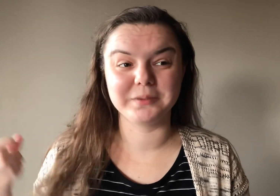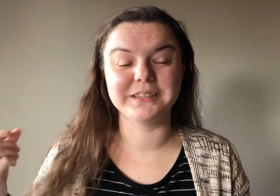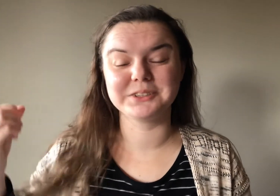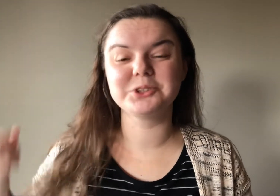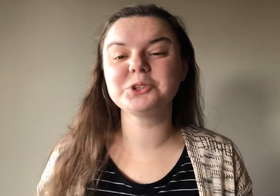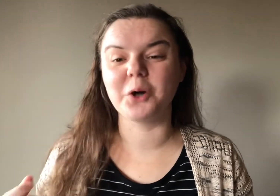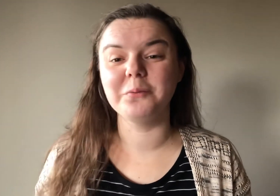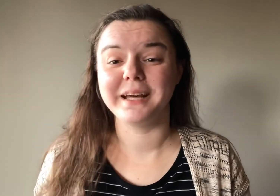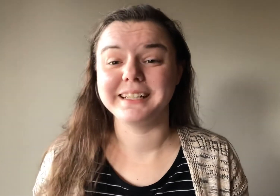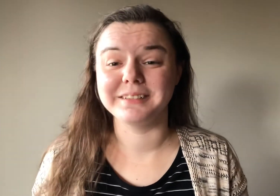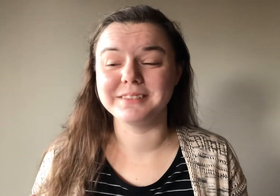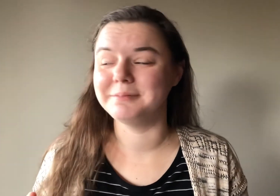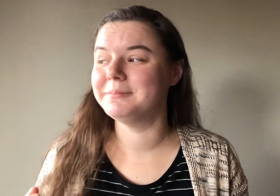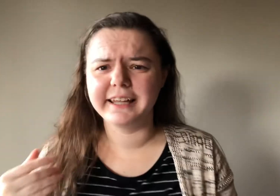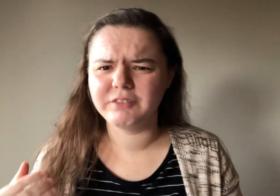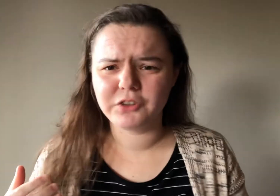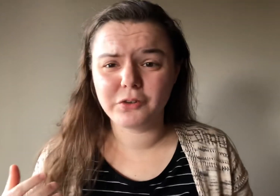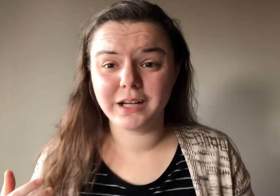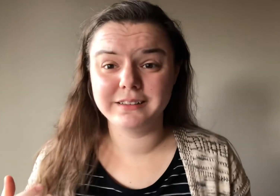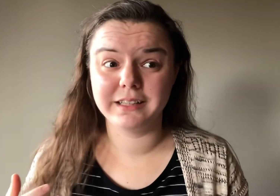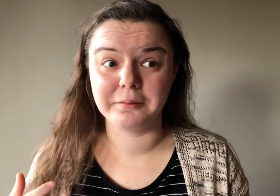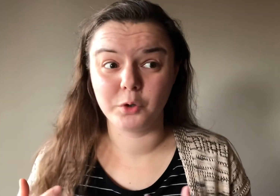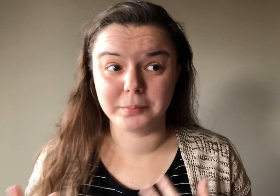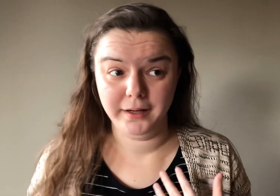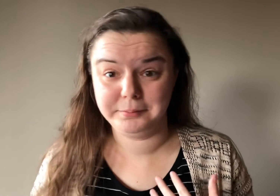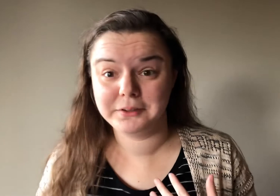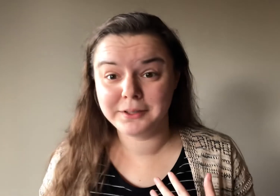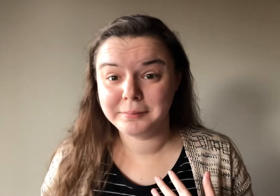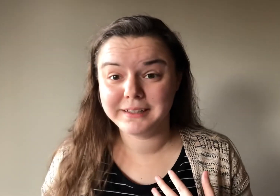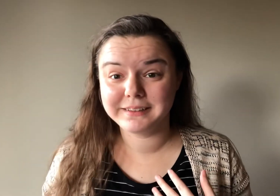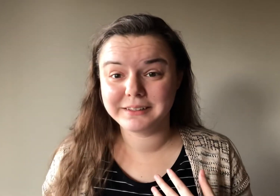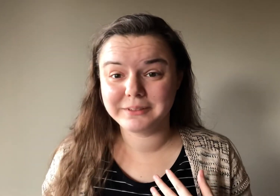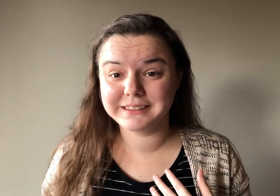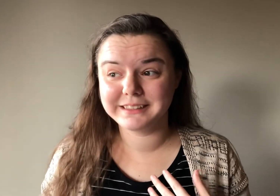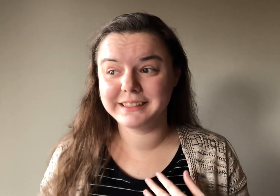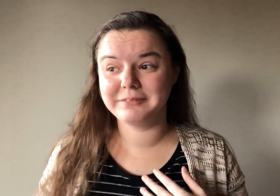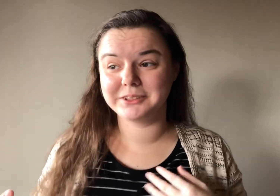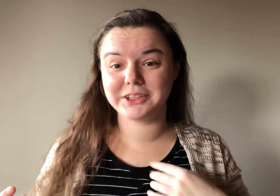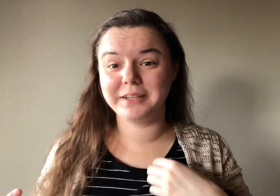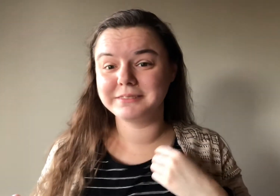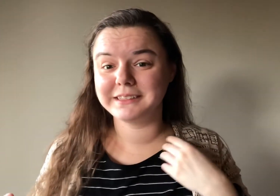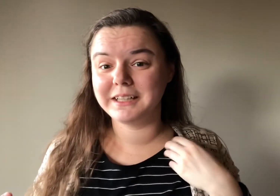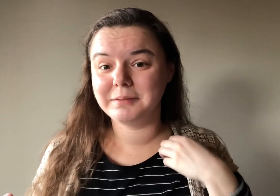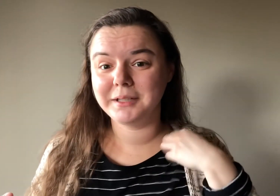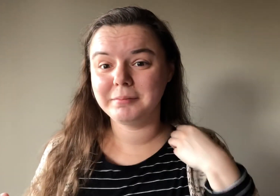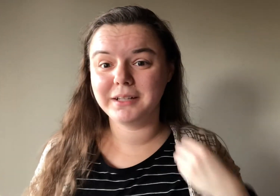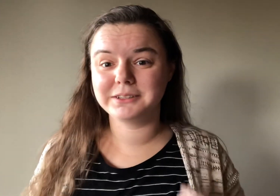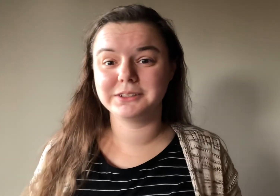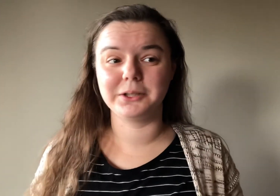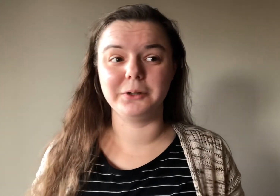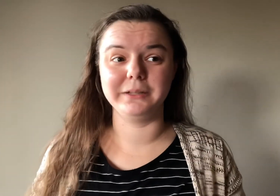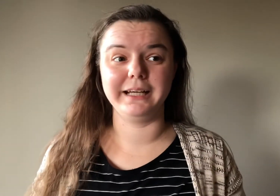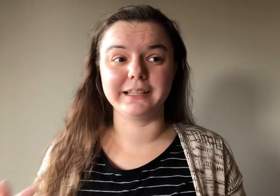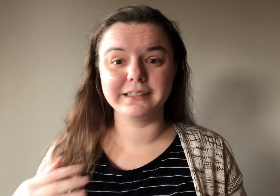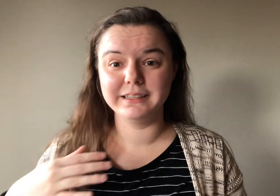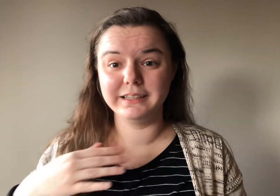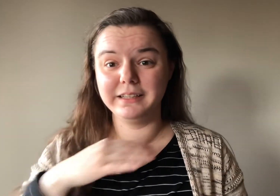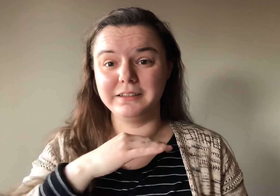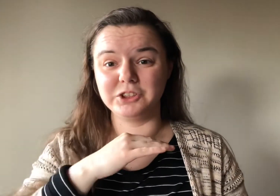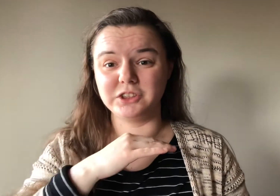because there's so many of them. They've also gotten, like, more popular apparently recently, which Kate was telling me about. So, like, there's